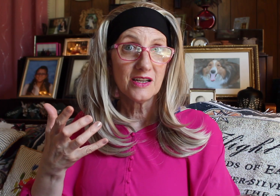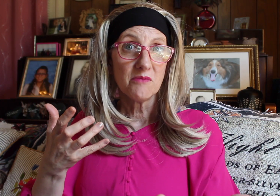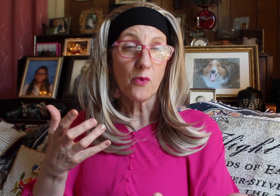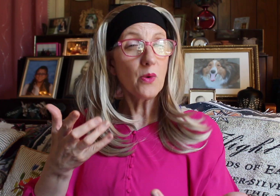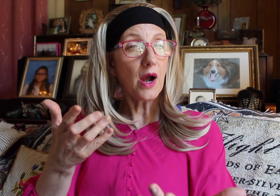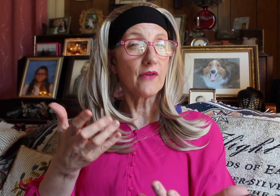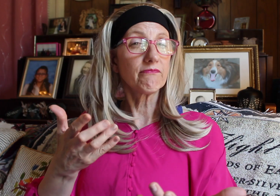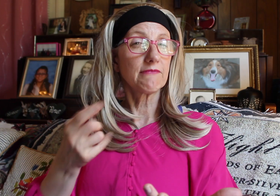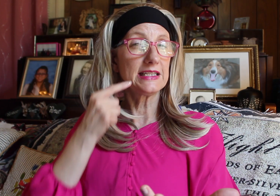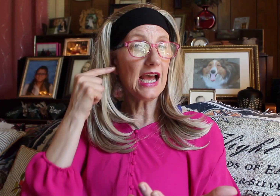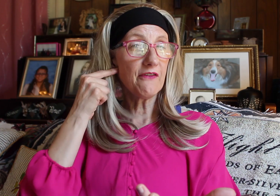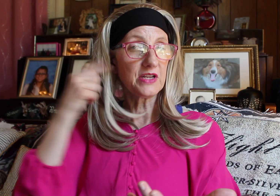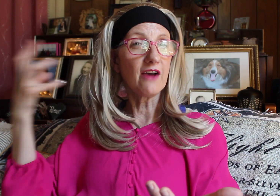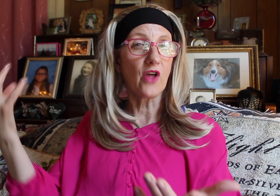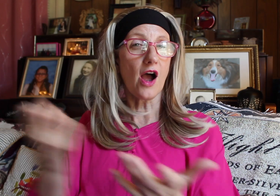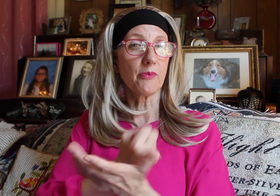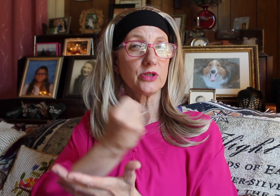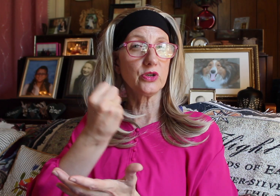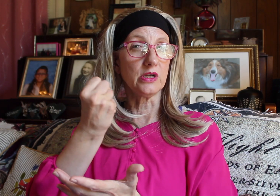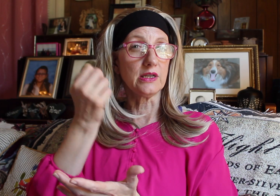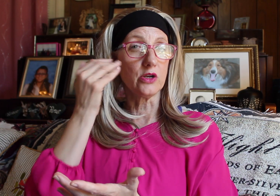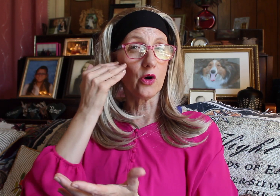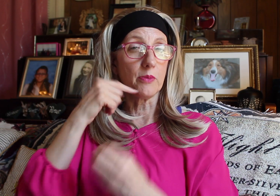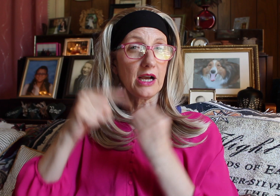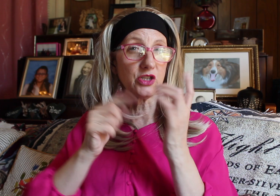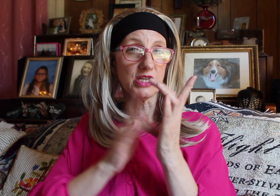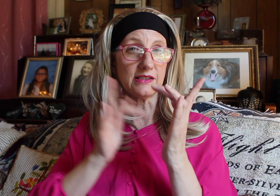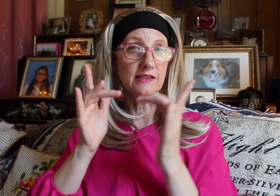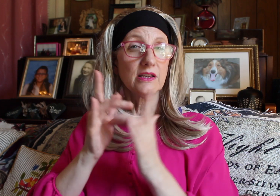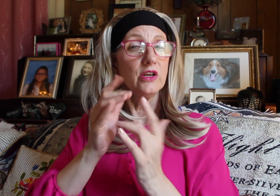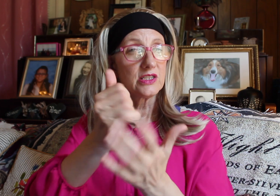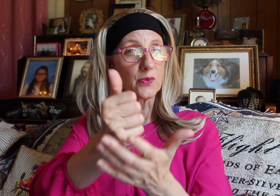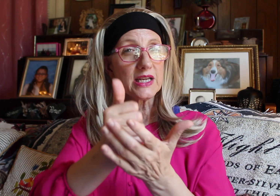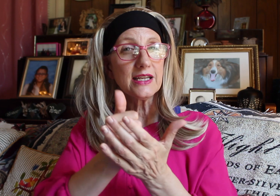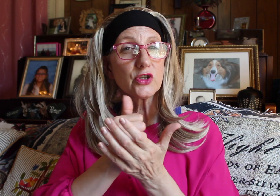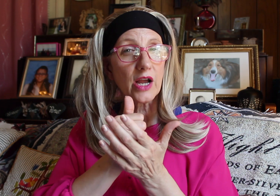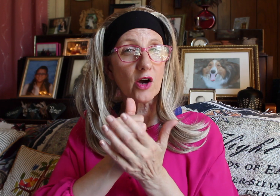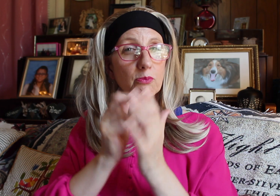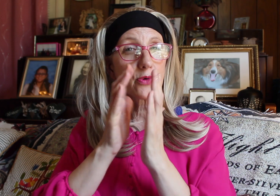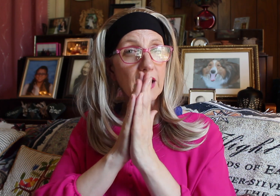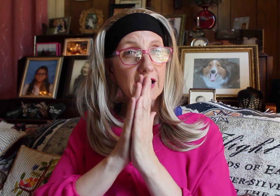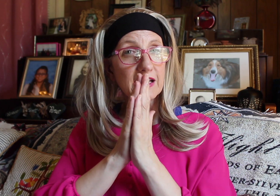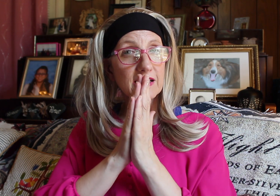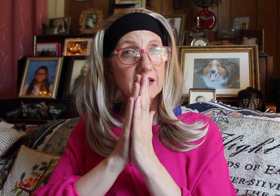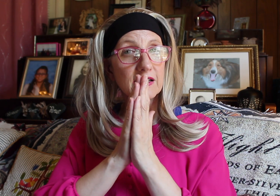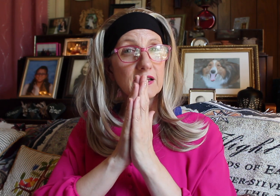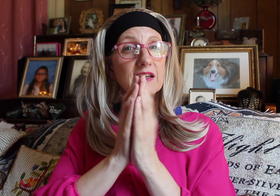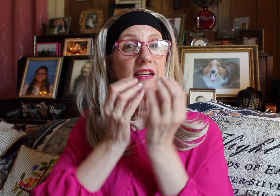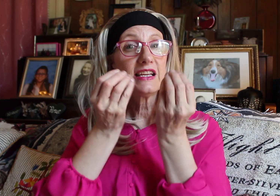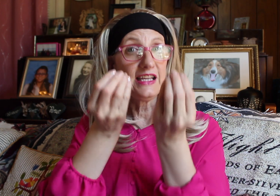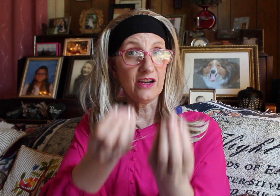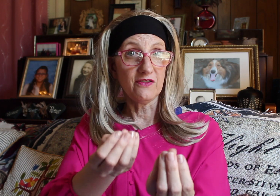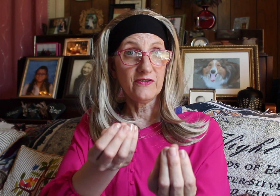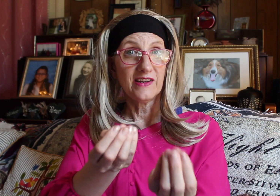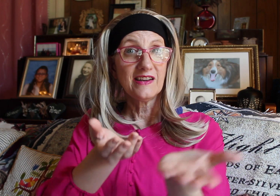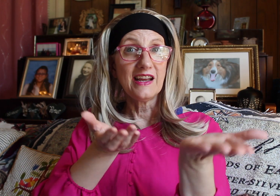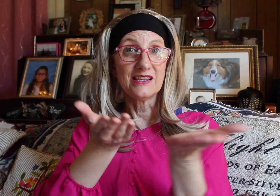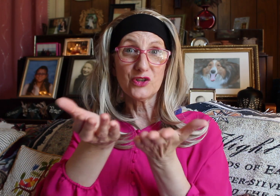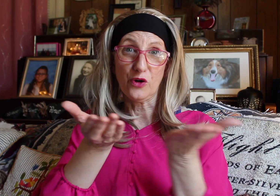We want the deaf to have the opportunity to know about Jesus. So we need your help. Pray, give, and serve.